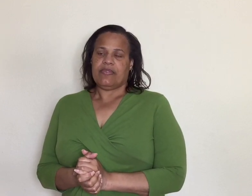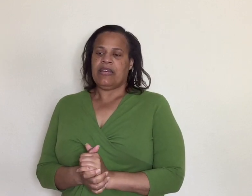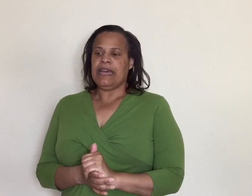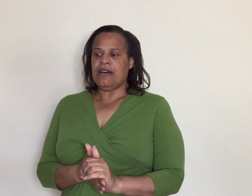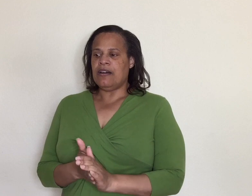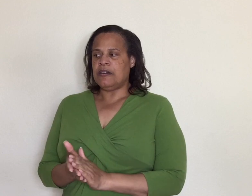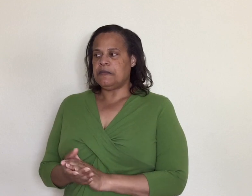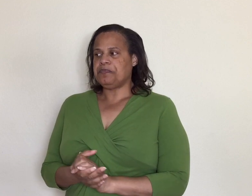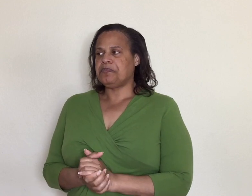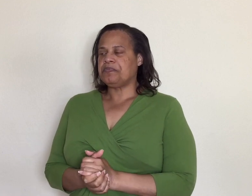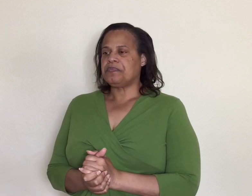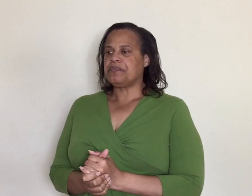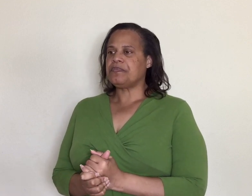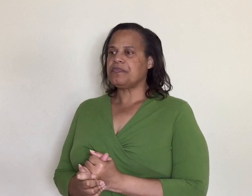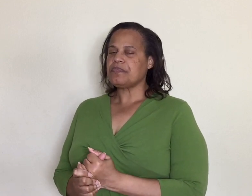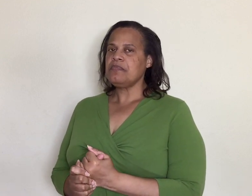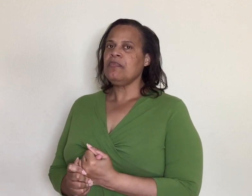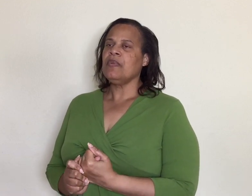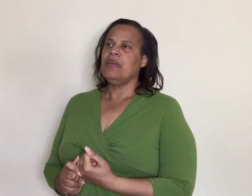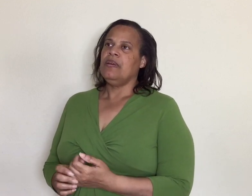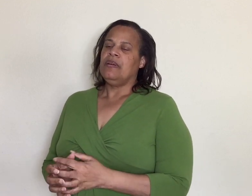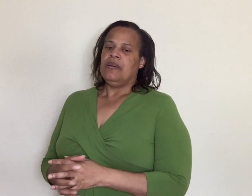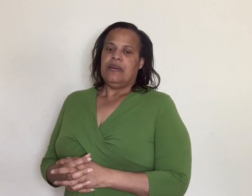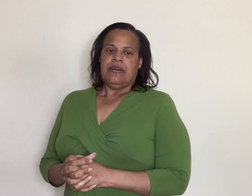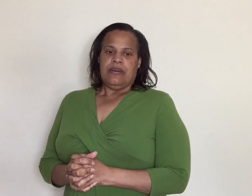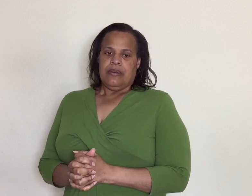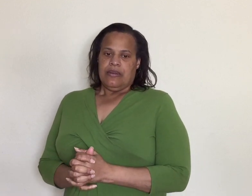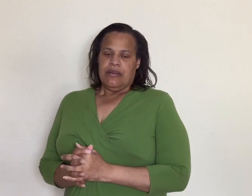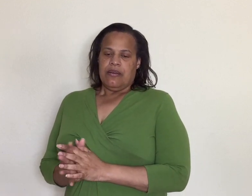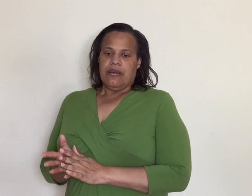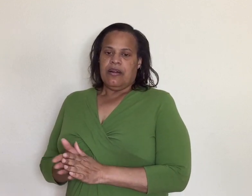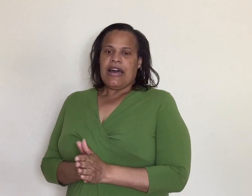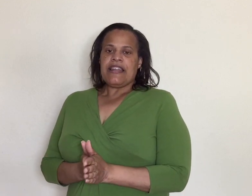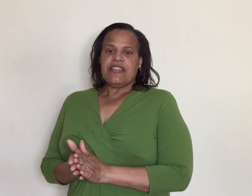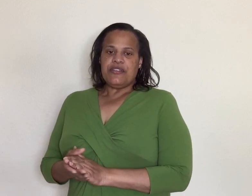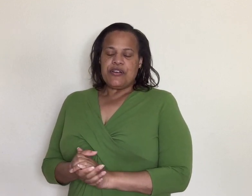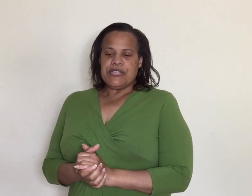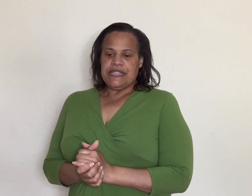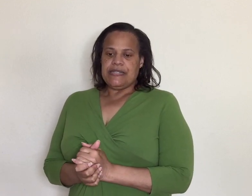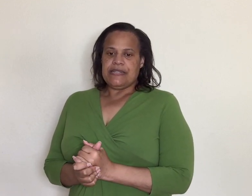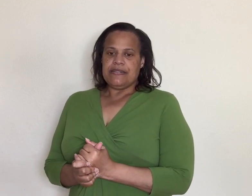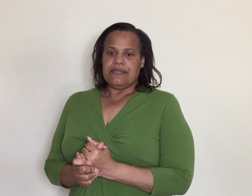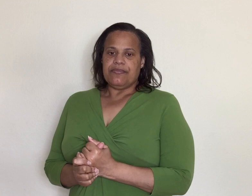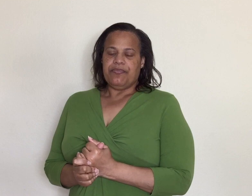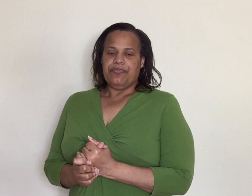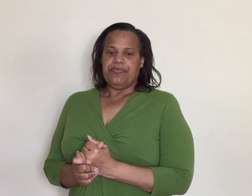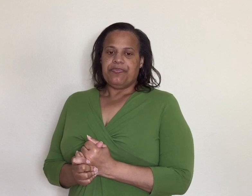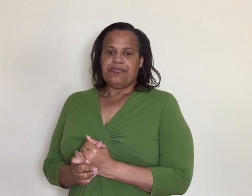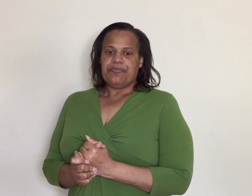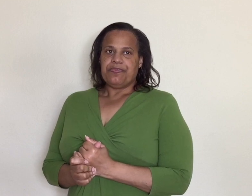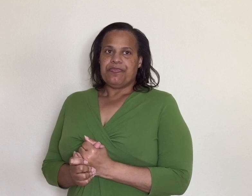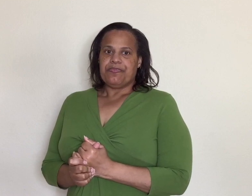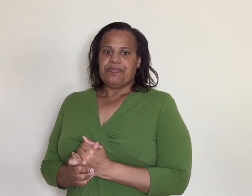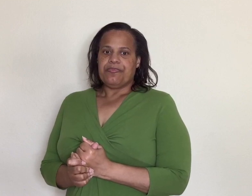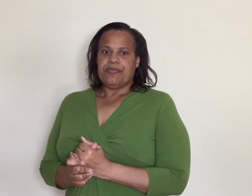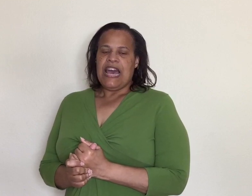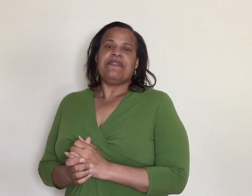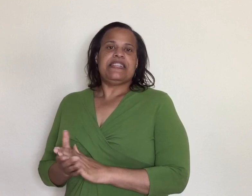and um a lot of the nurses have to